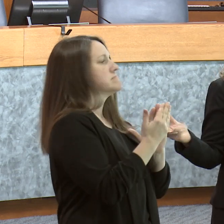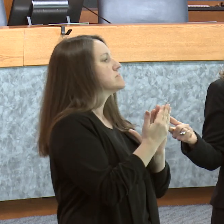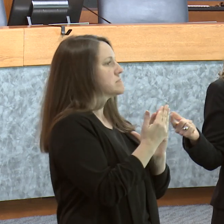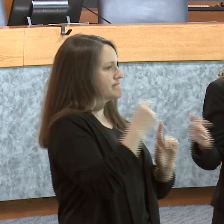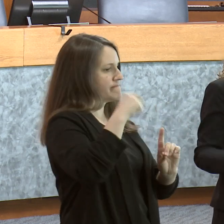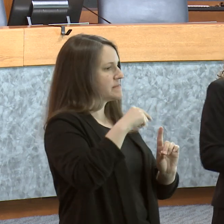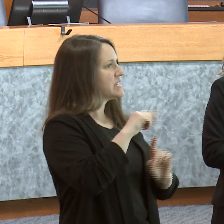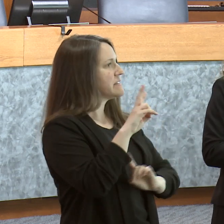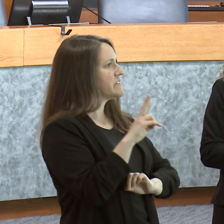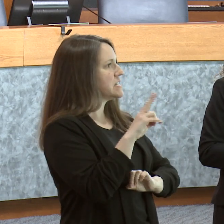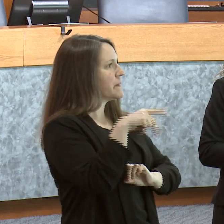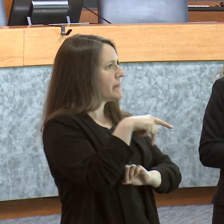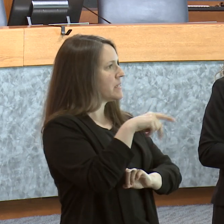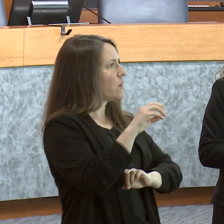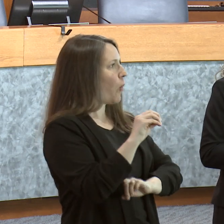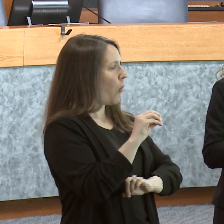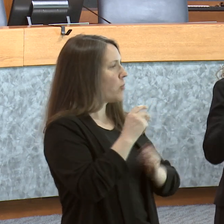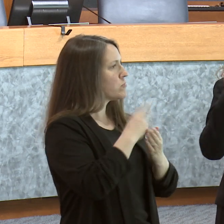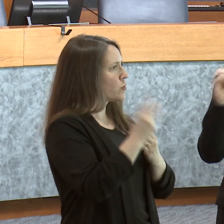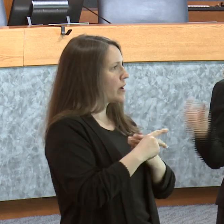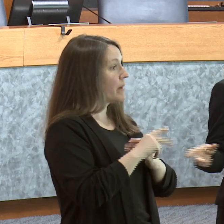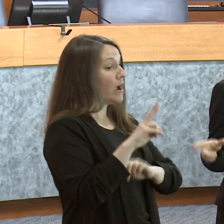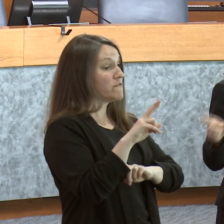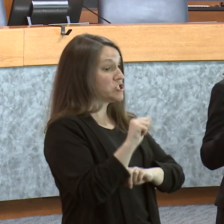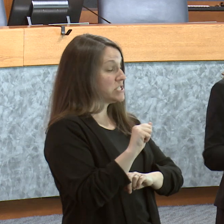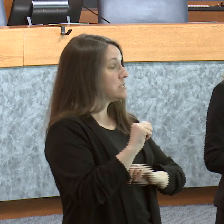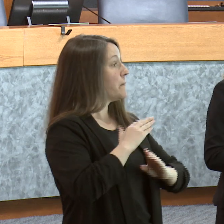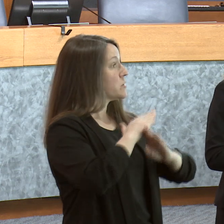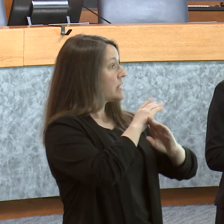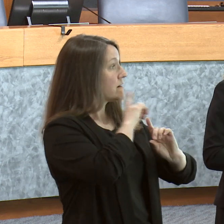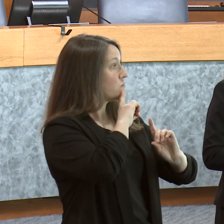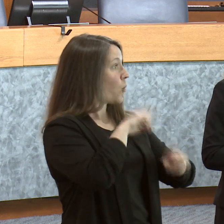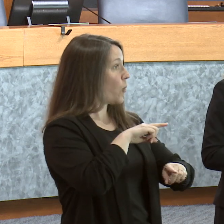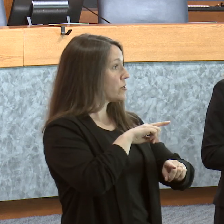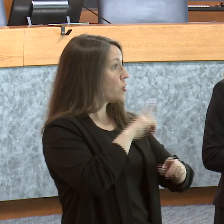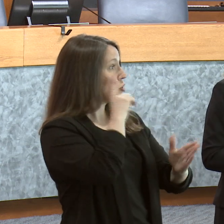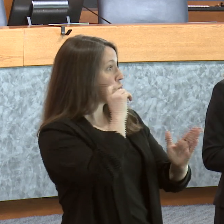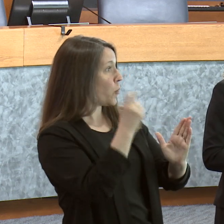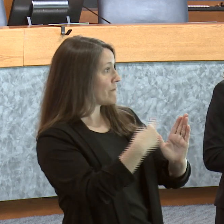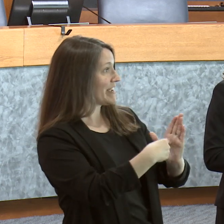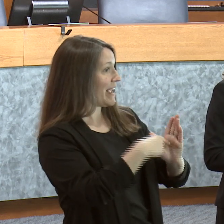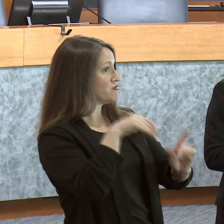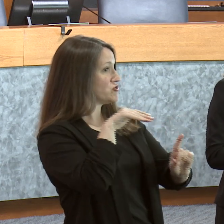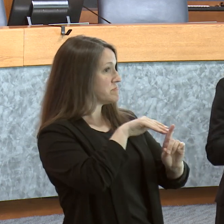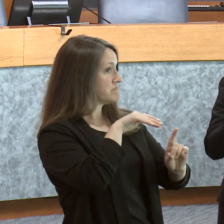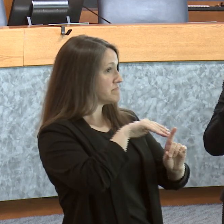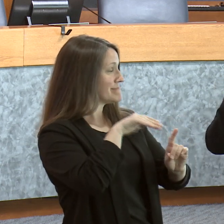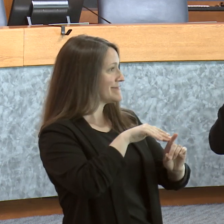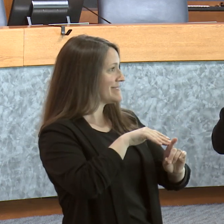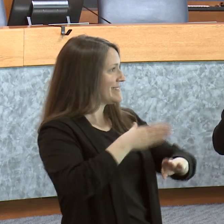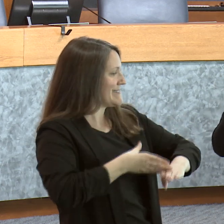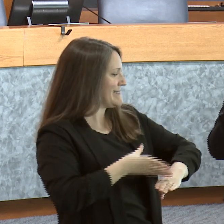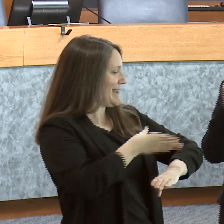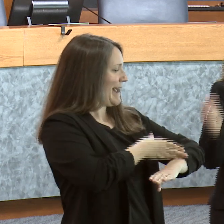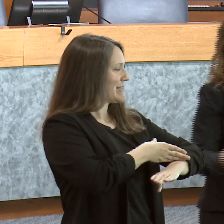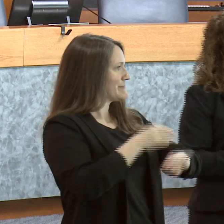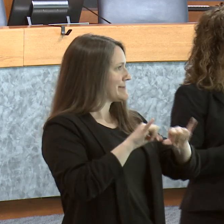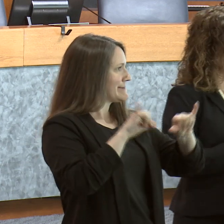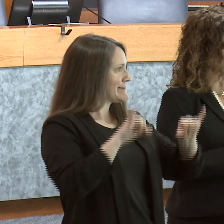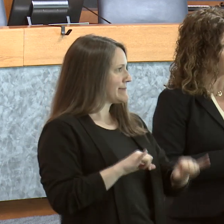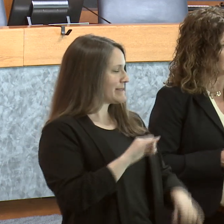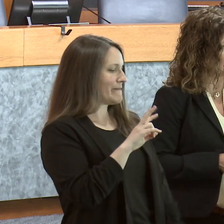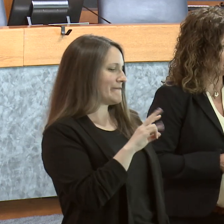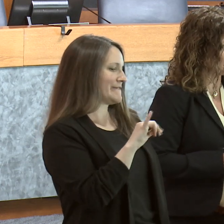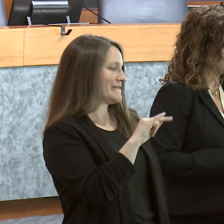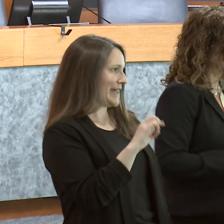VPO program, the Virginia protective order notification enhancement to the Vine system. So when we